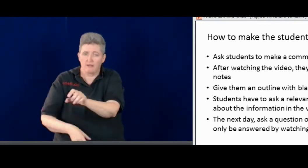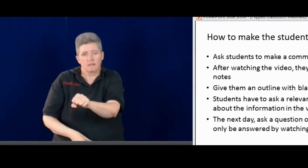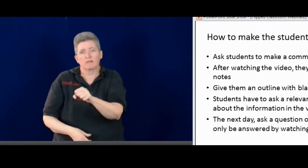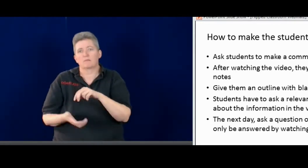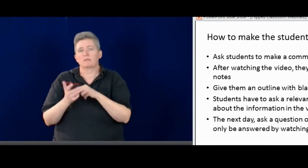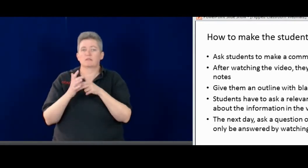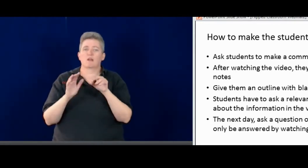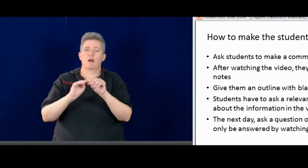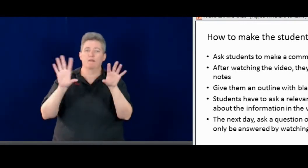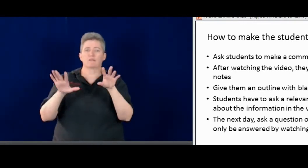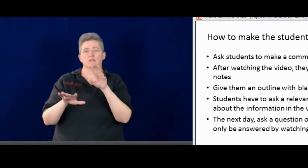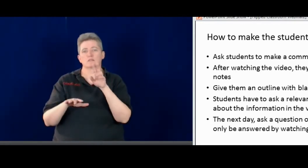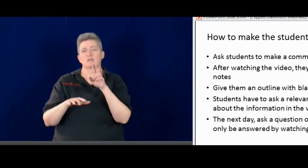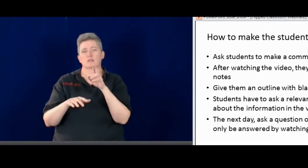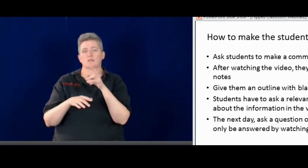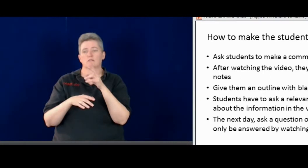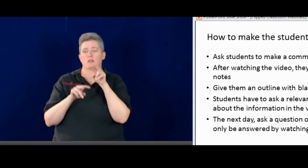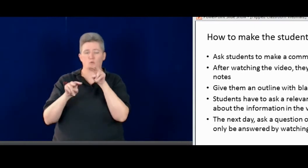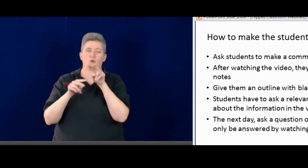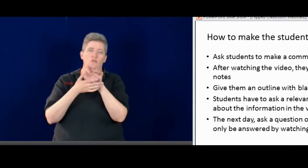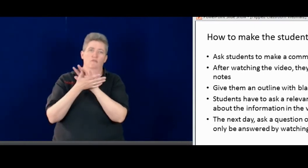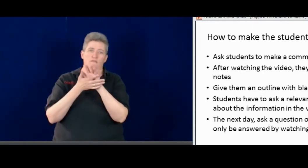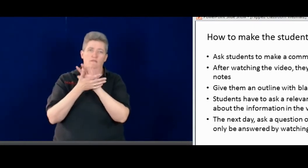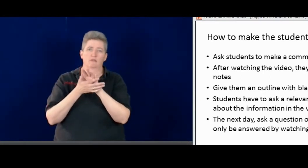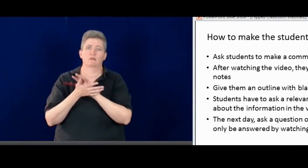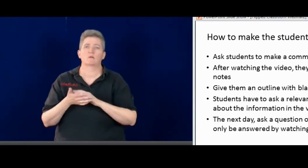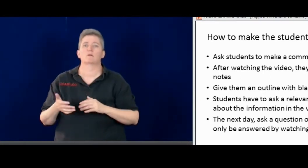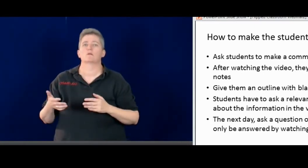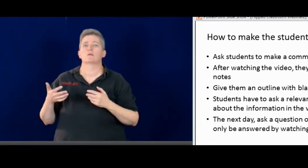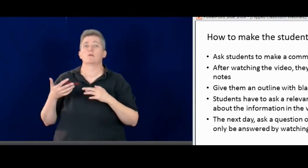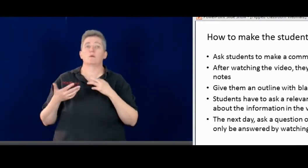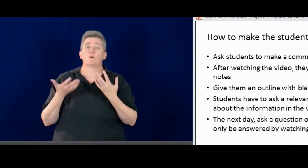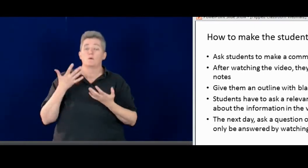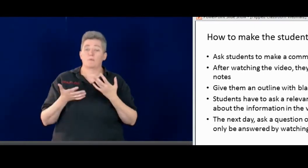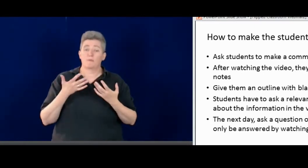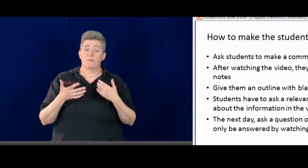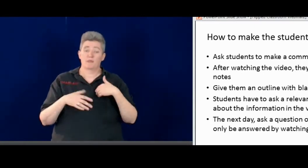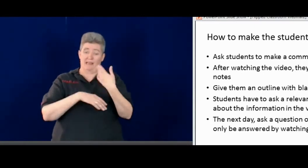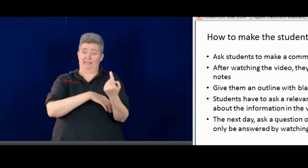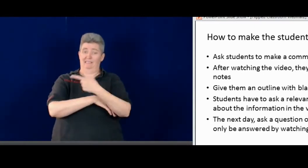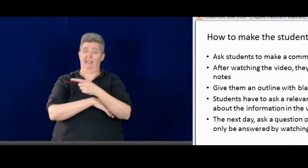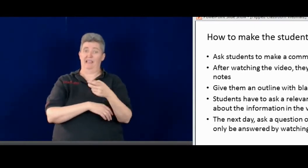say, oh, you used the toaster or something like that. So obviously they watch the video.